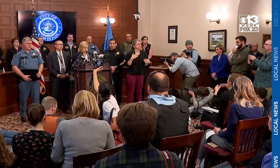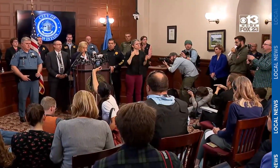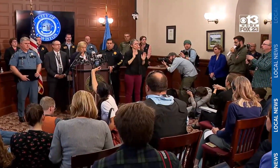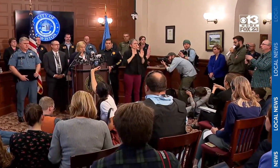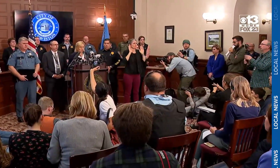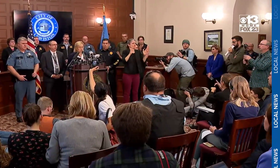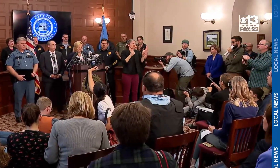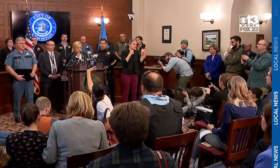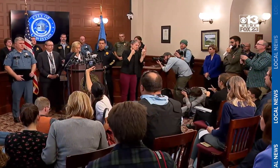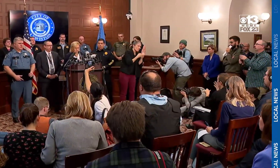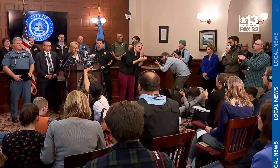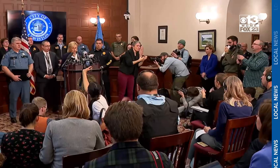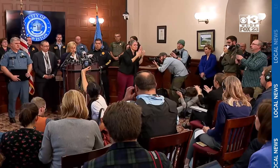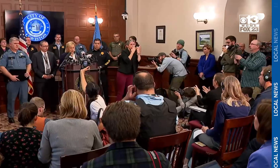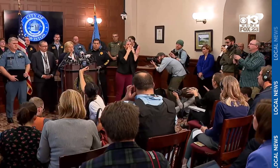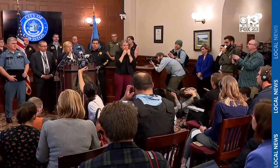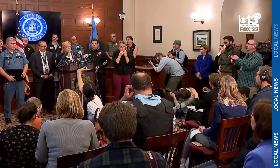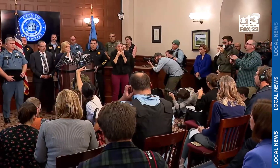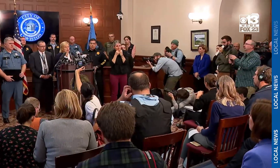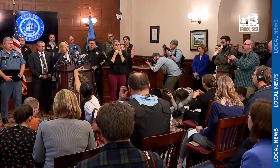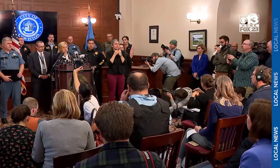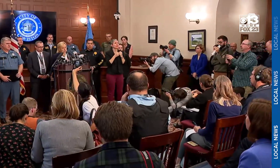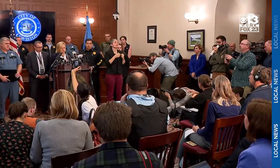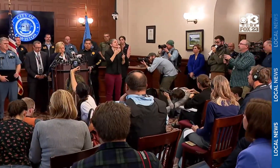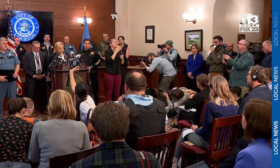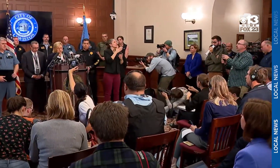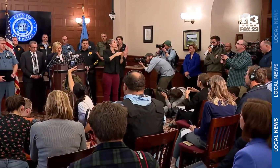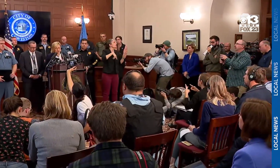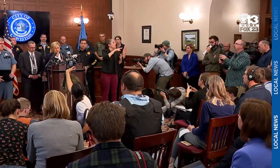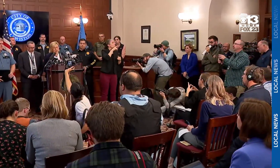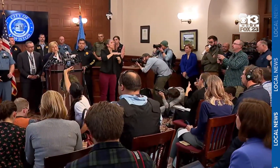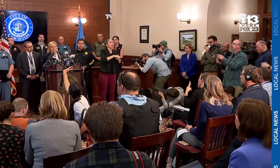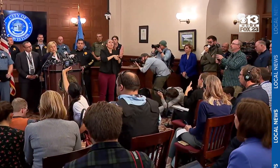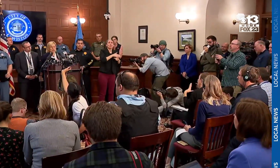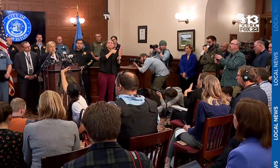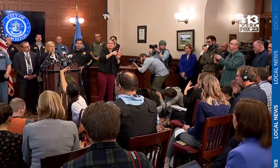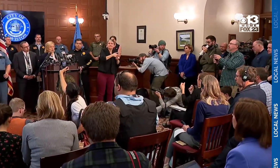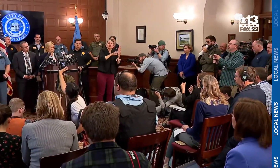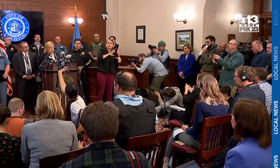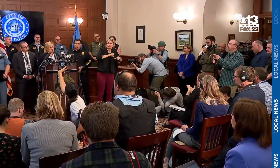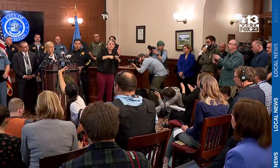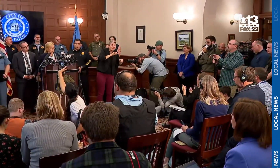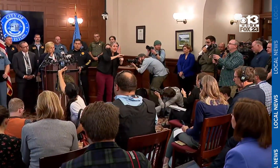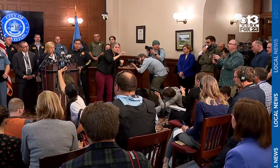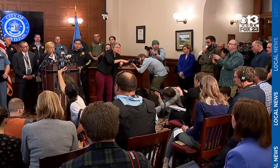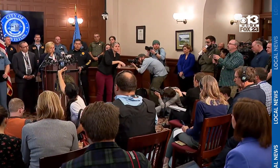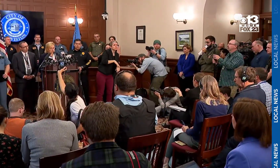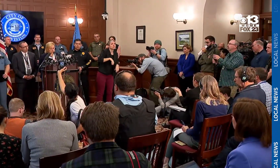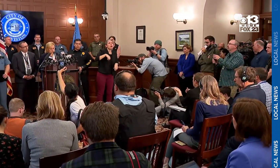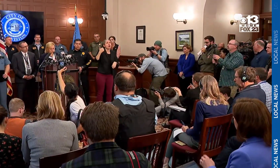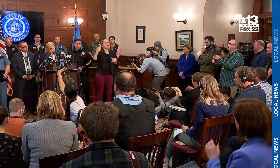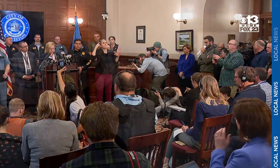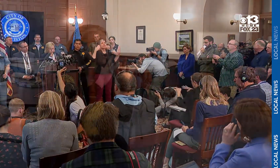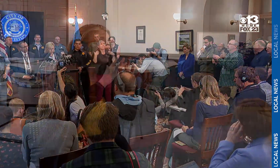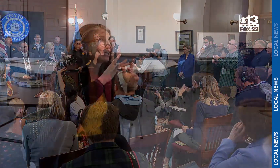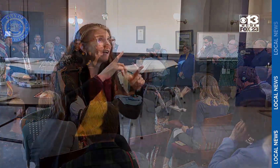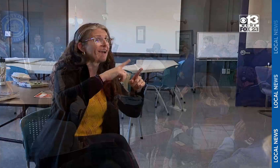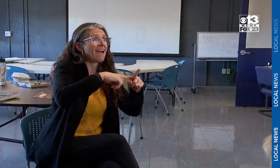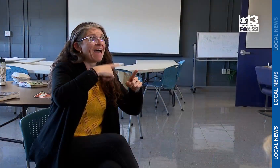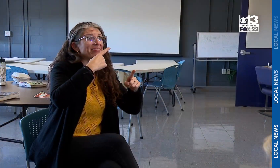or the FBI to be included in these press conferences on October 25th. She literally just showed up. And then we